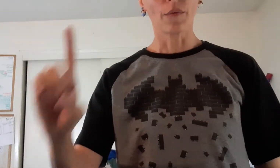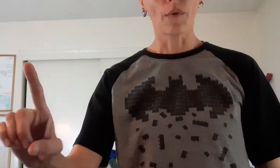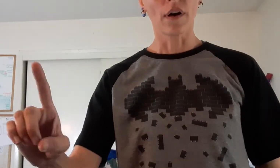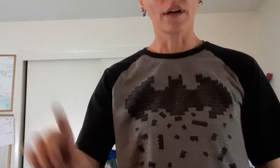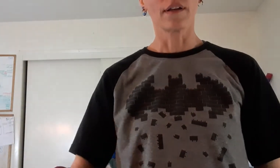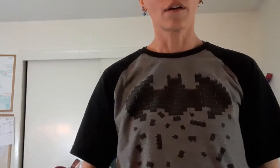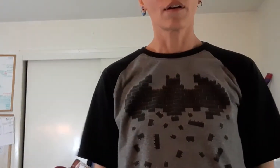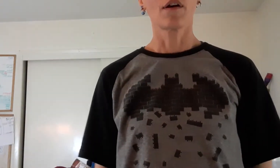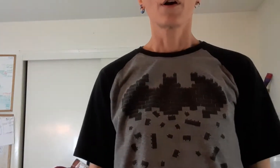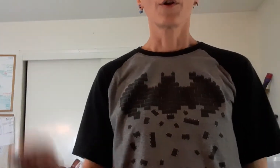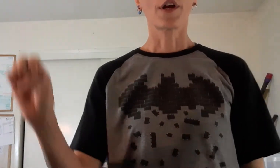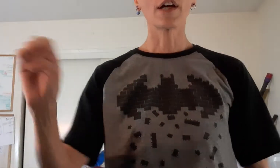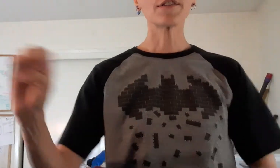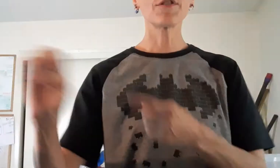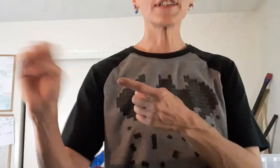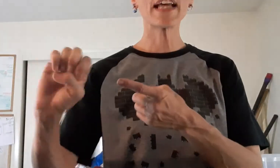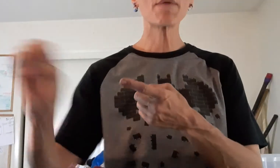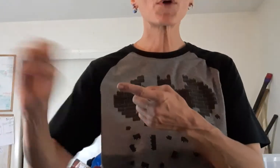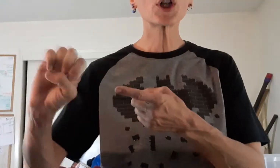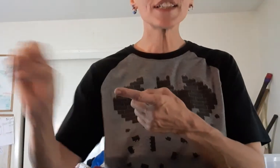-1. You can also just say emergency.